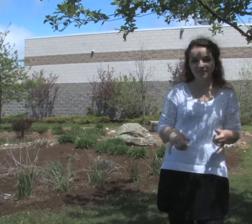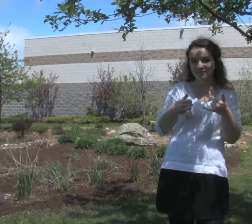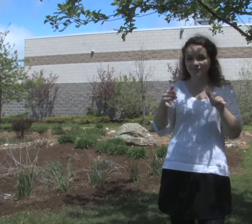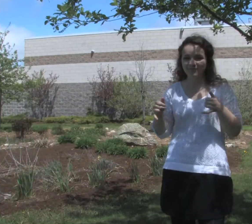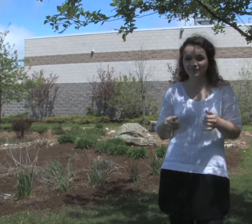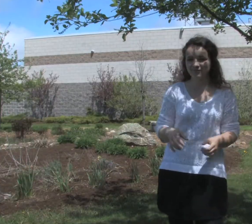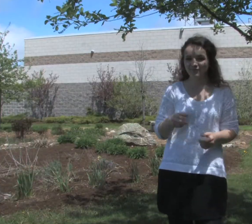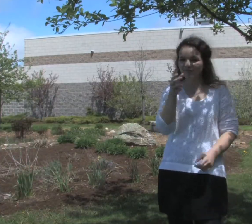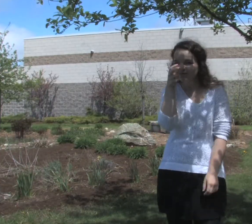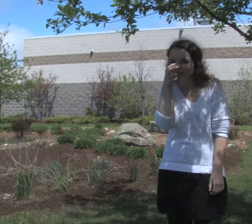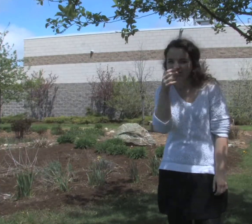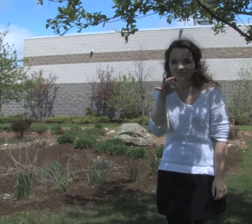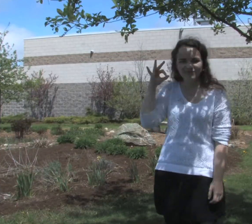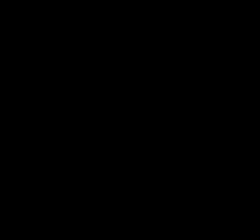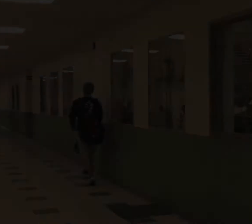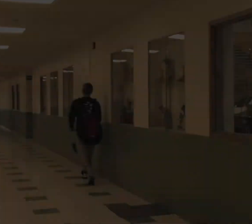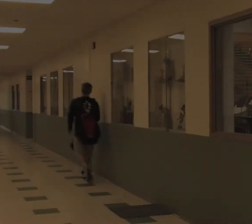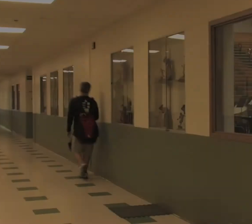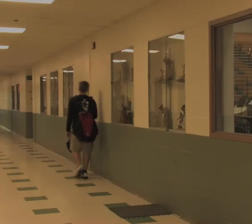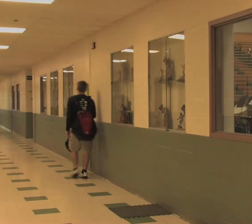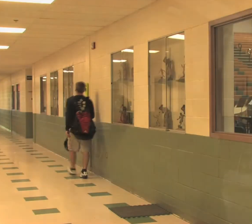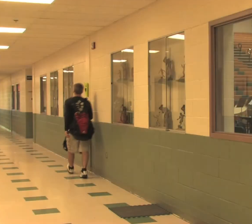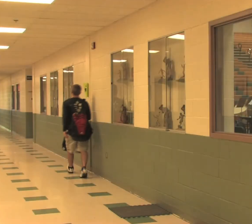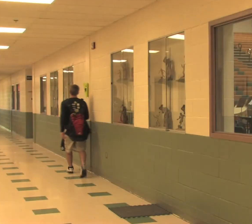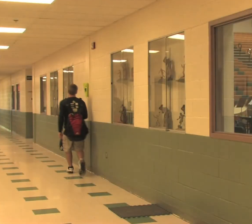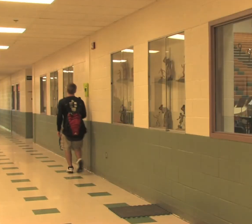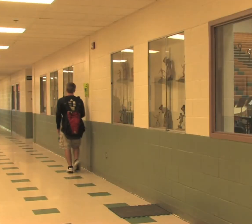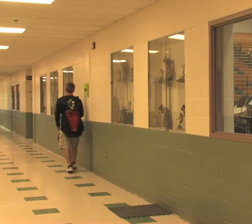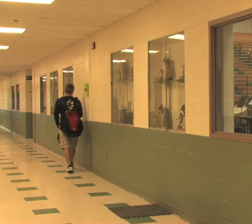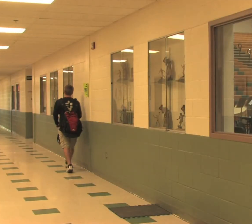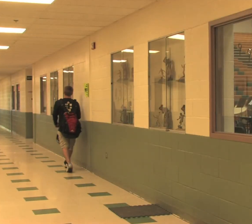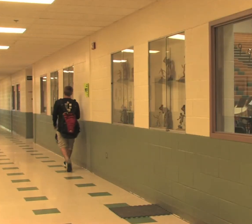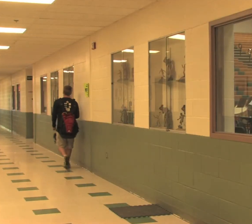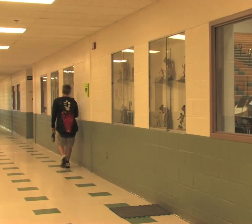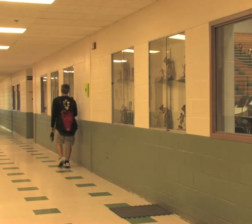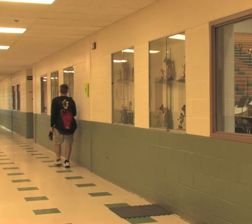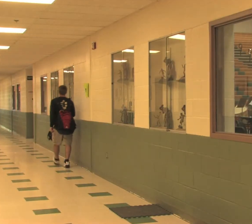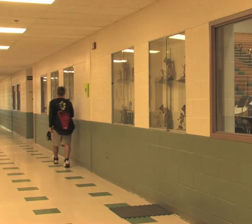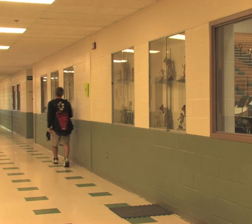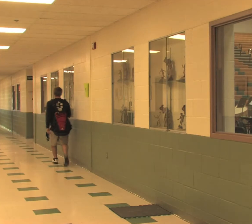look at all the bugs we found Safely walk to school without a sound